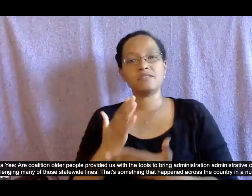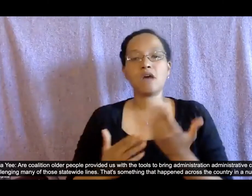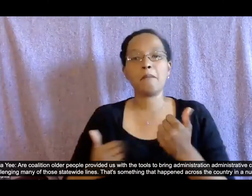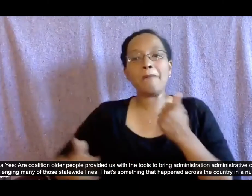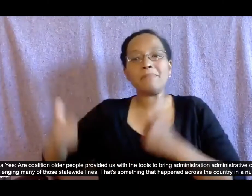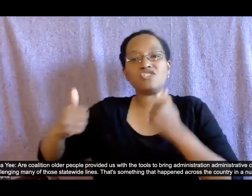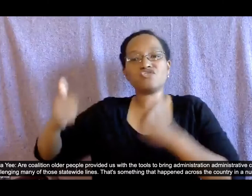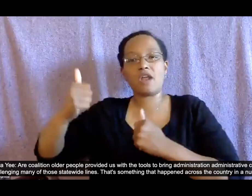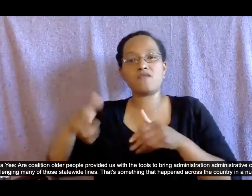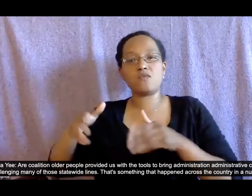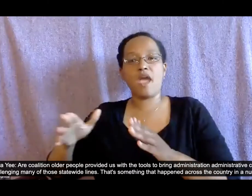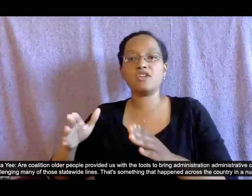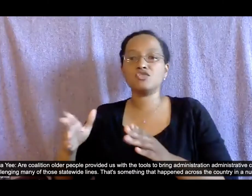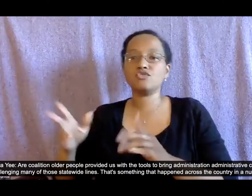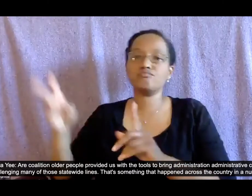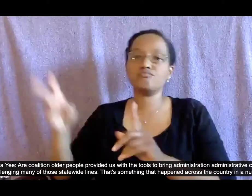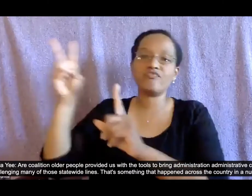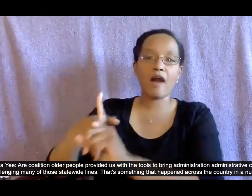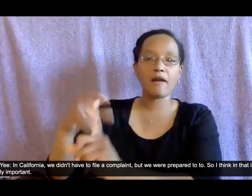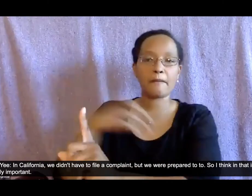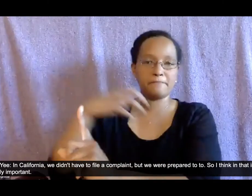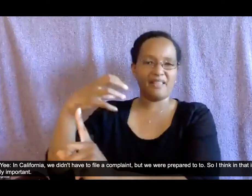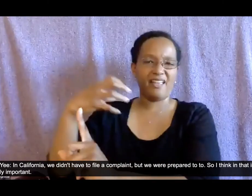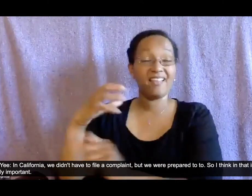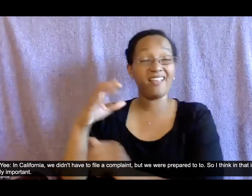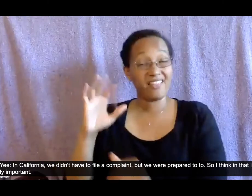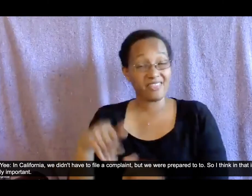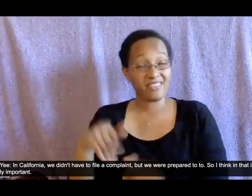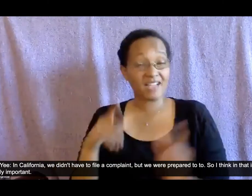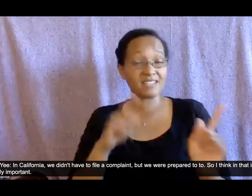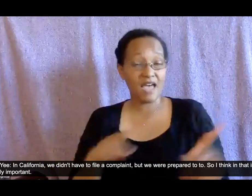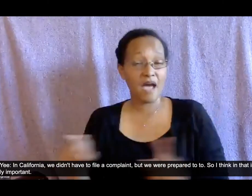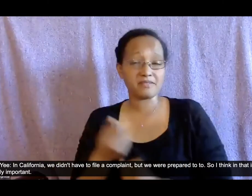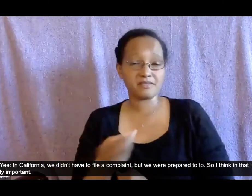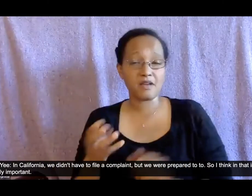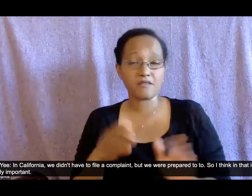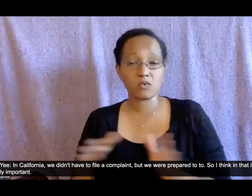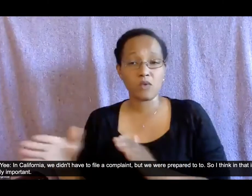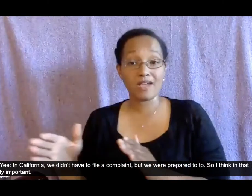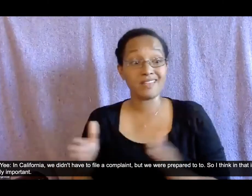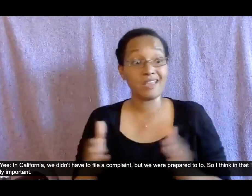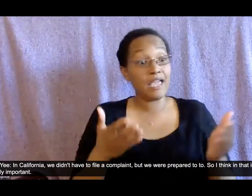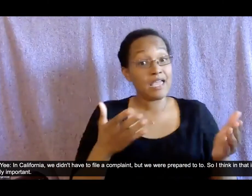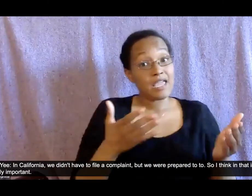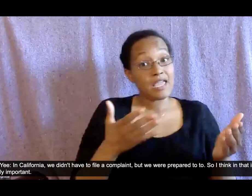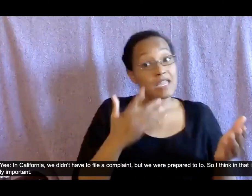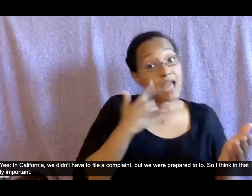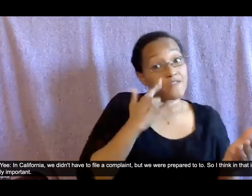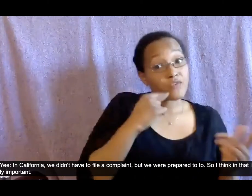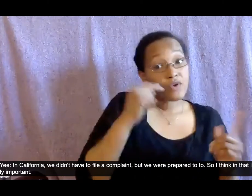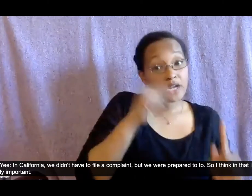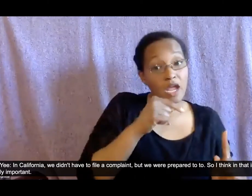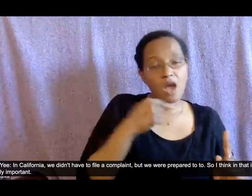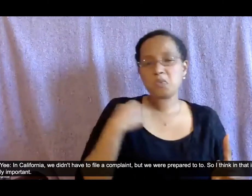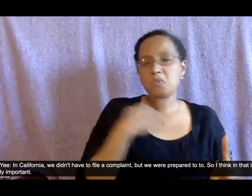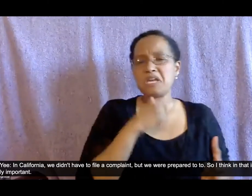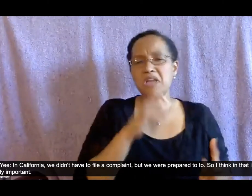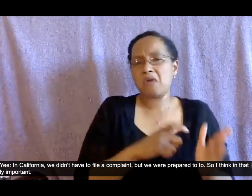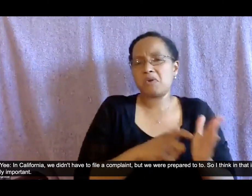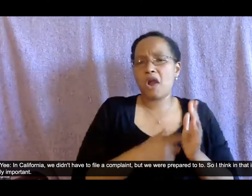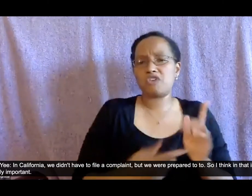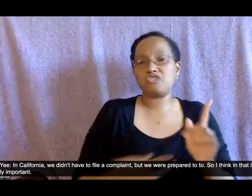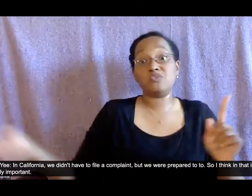country in a number of states in california we didn't have to file a complaint but we were prepared to